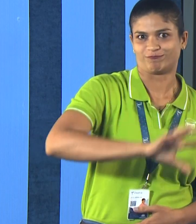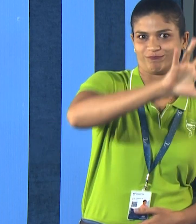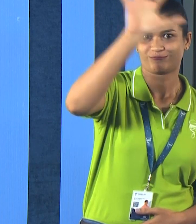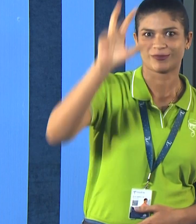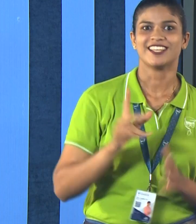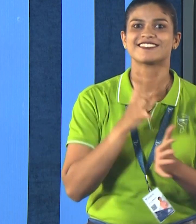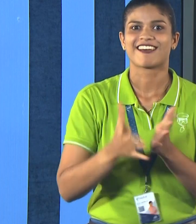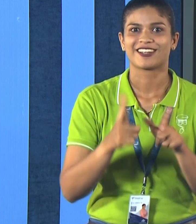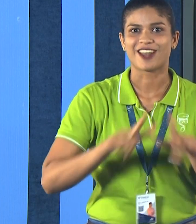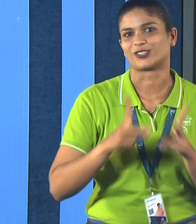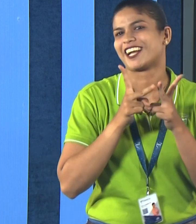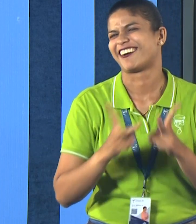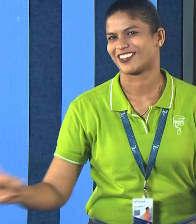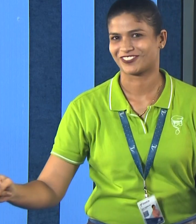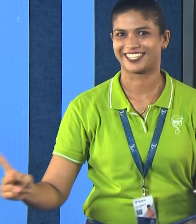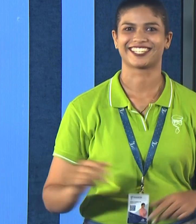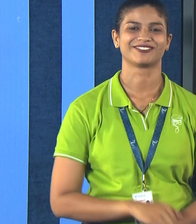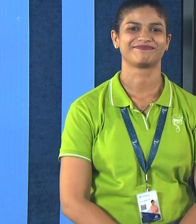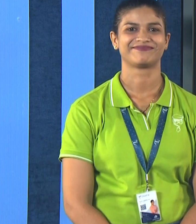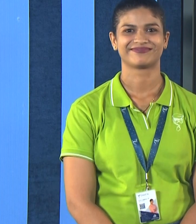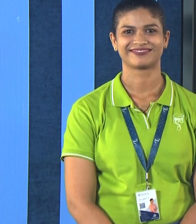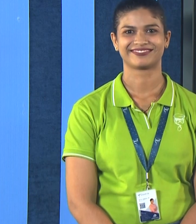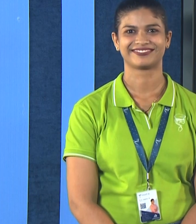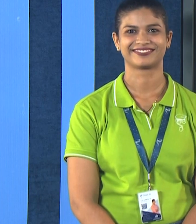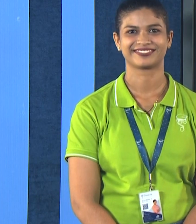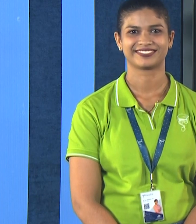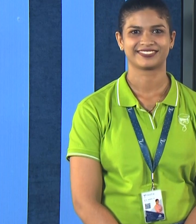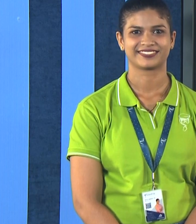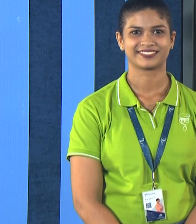All there are different signs used by different areas.